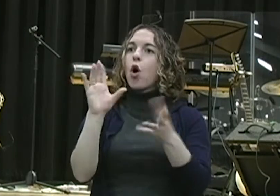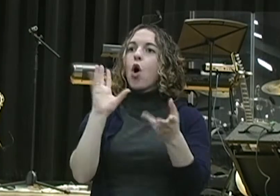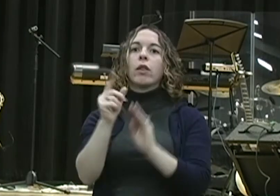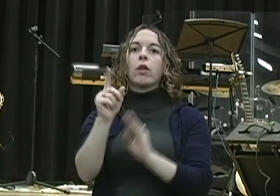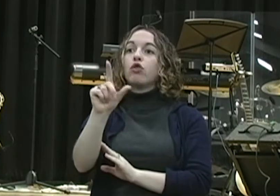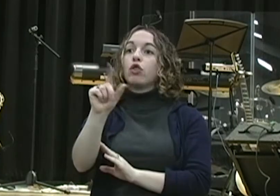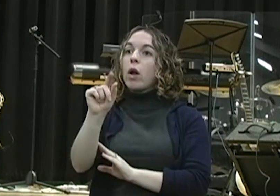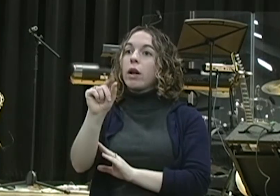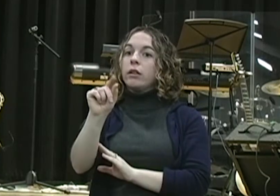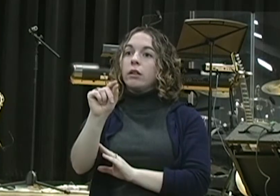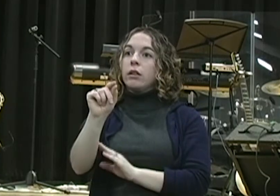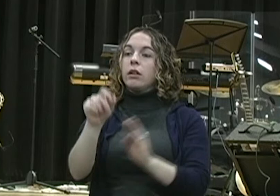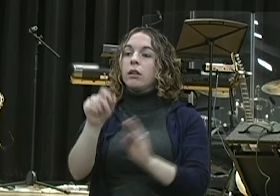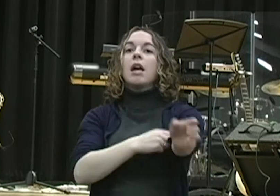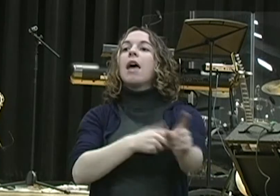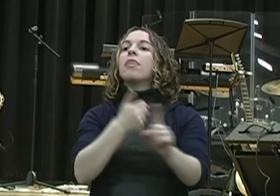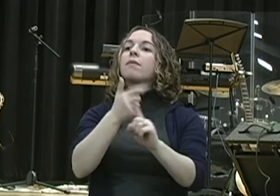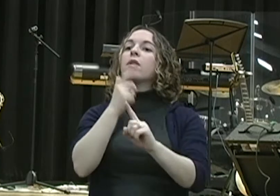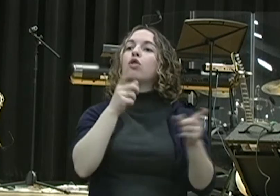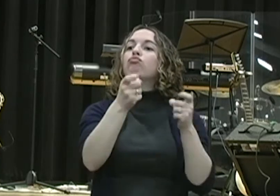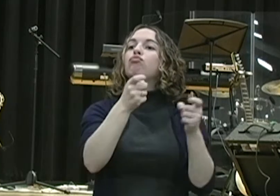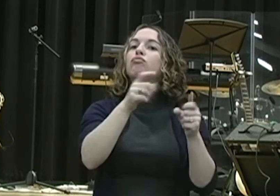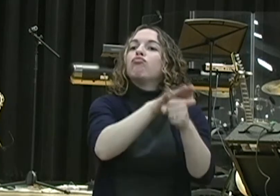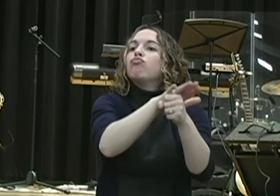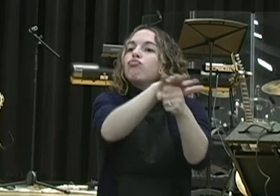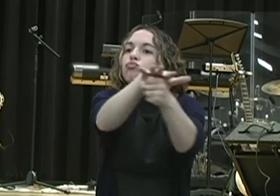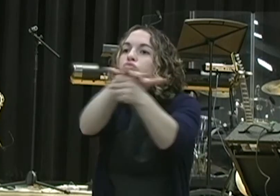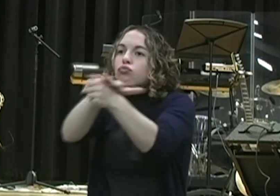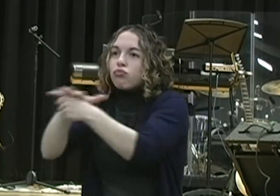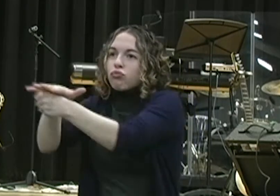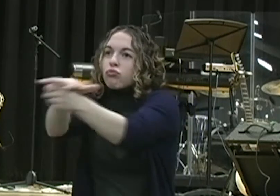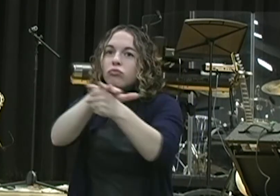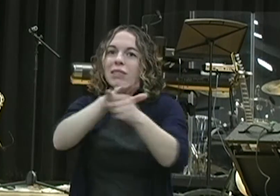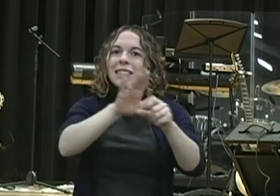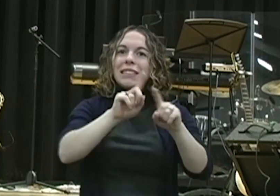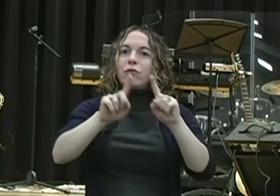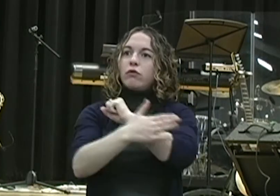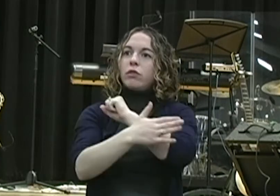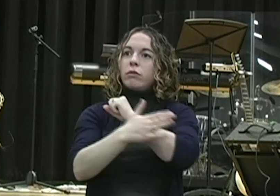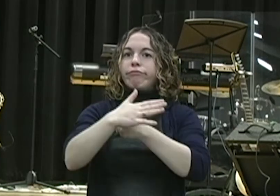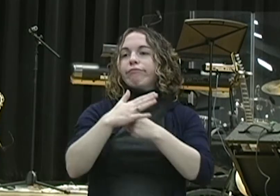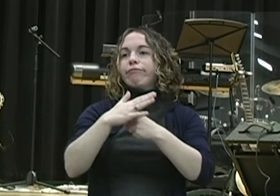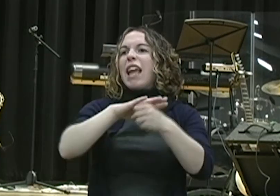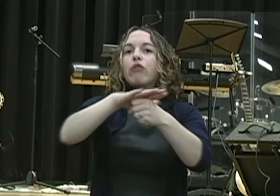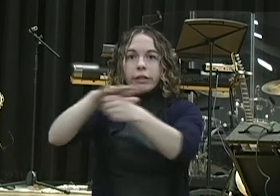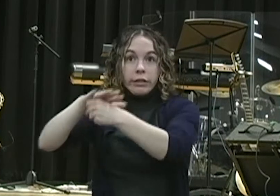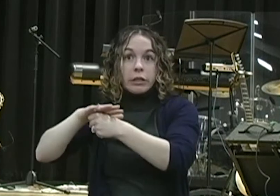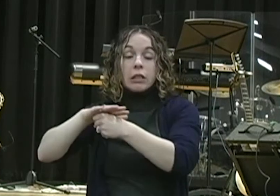Satrap was a part of a political leader in that country. Verse 2. And over them three commissioners,